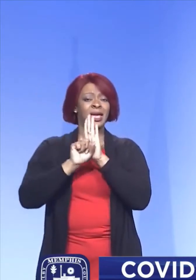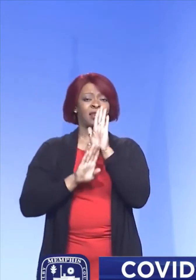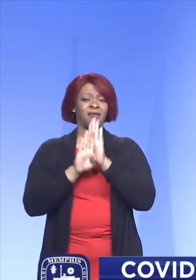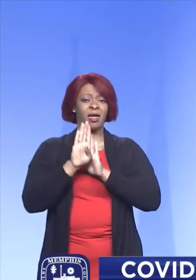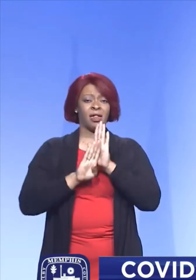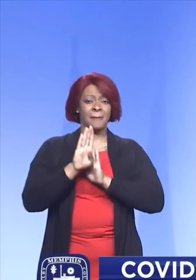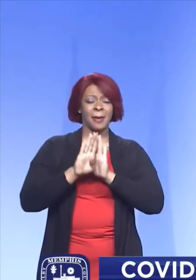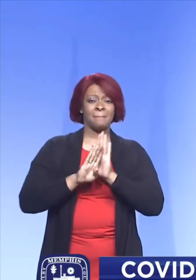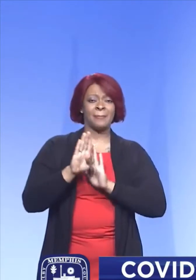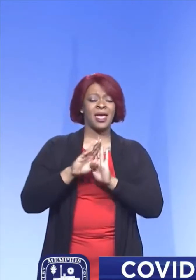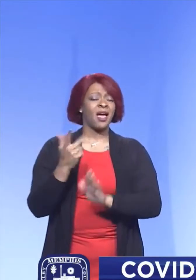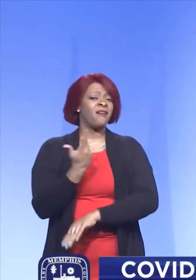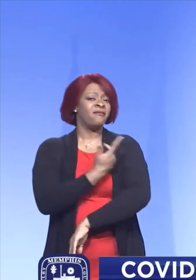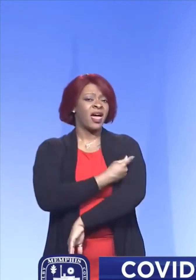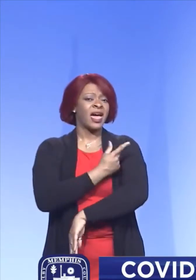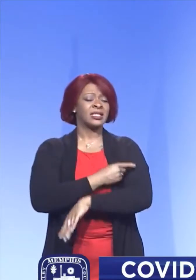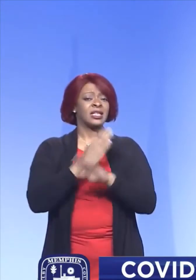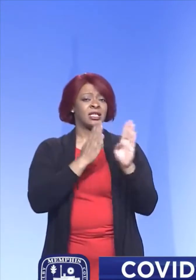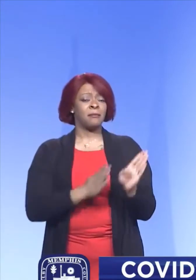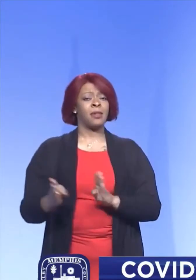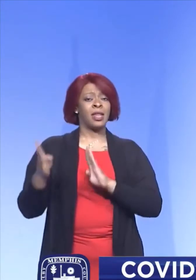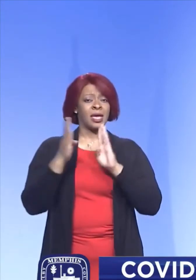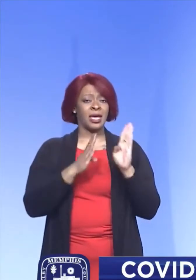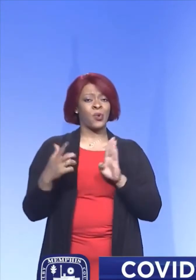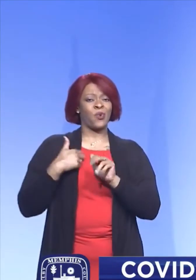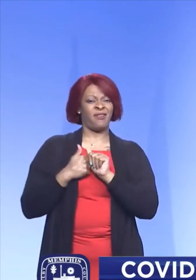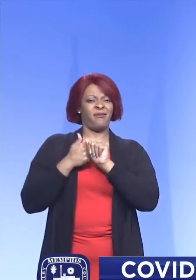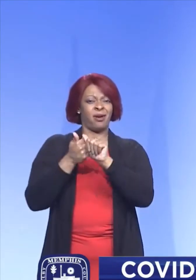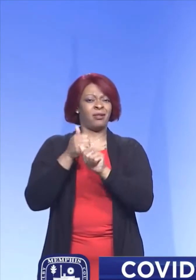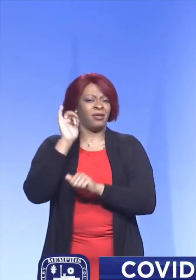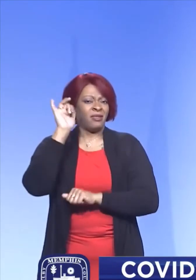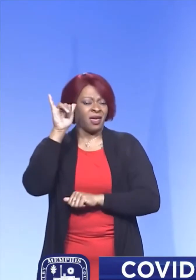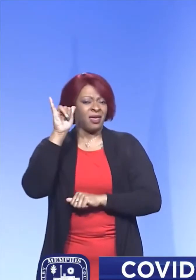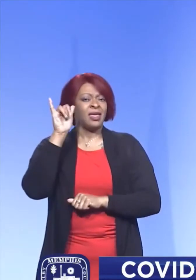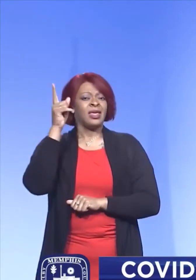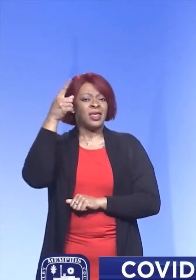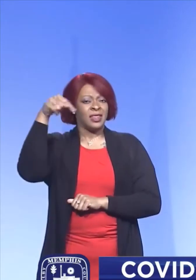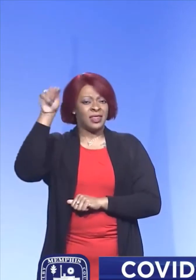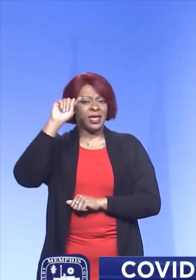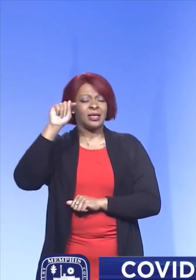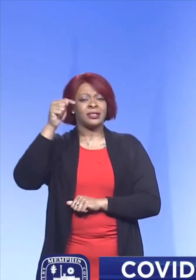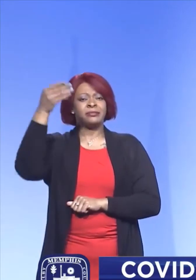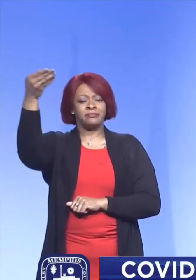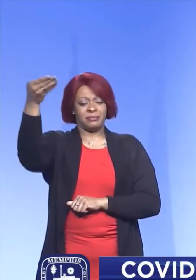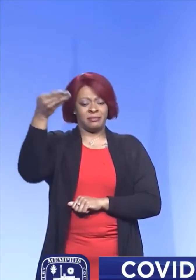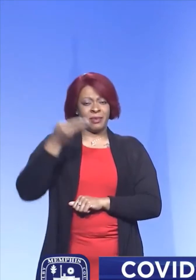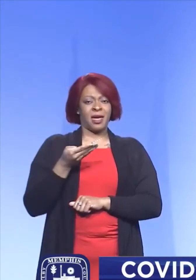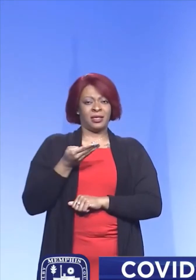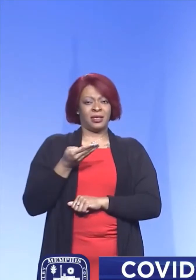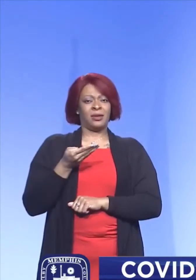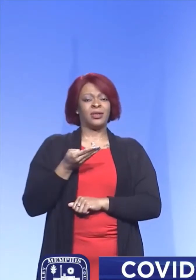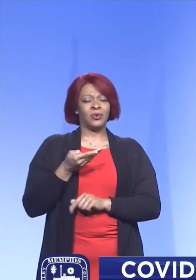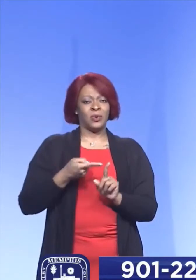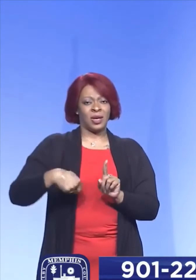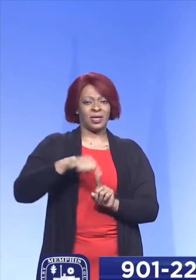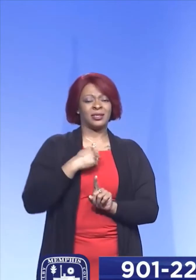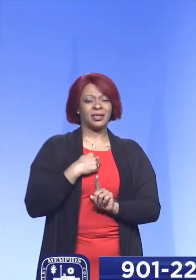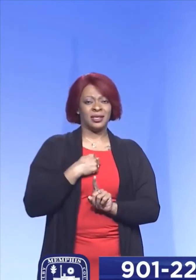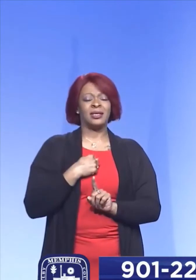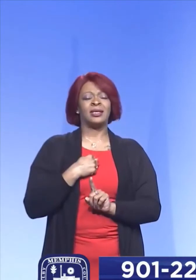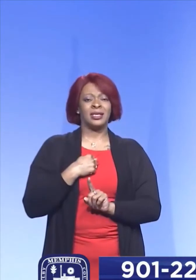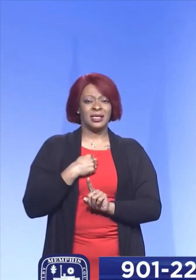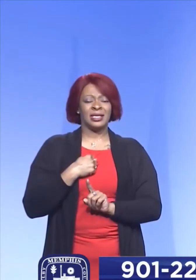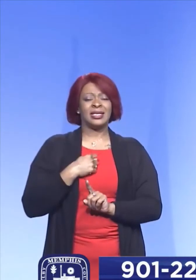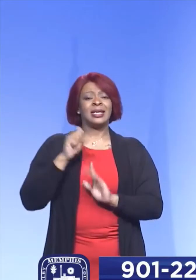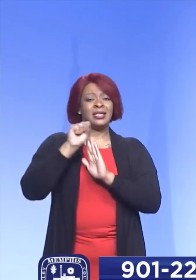a vaccination plan that they subsequently passed on to us, and it is